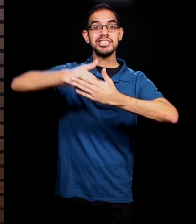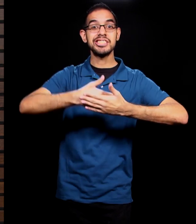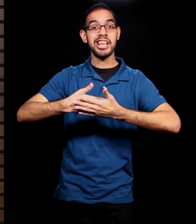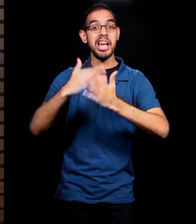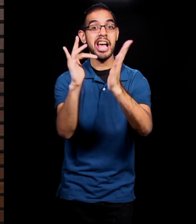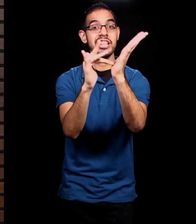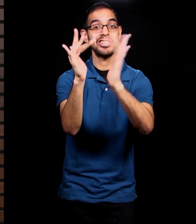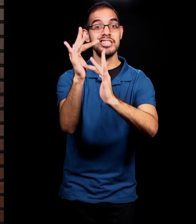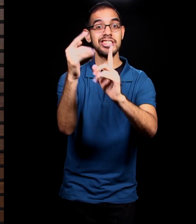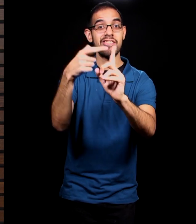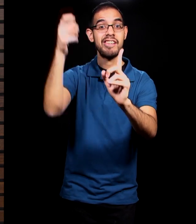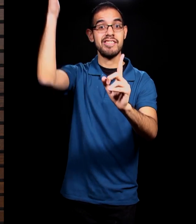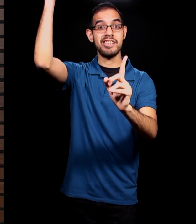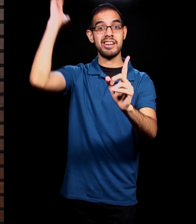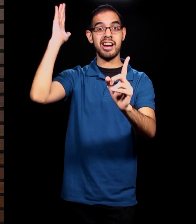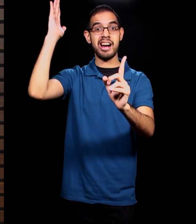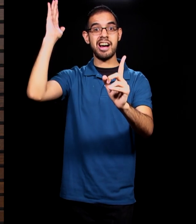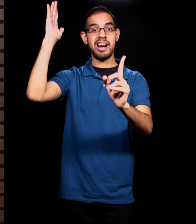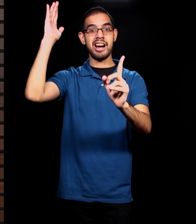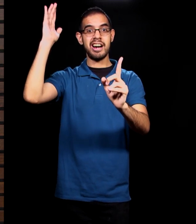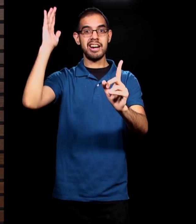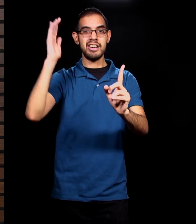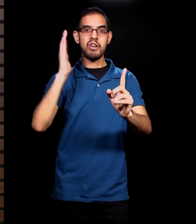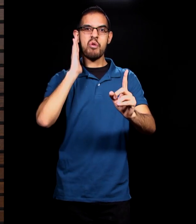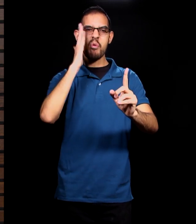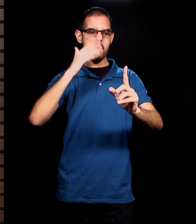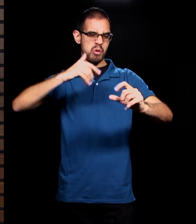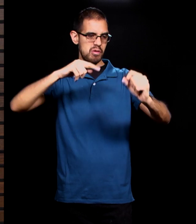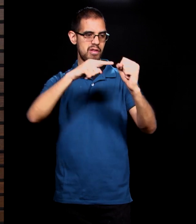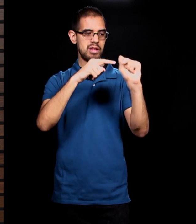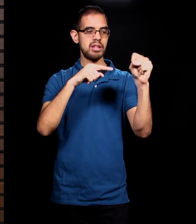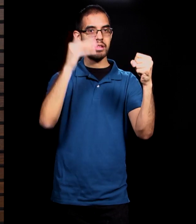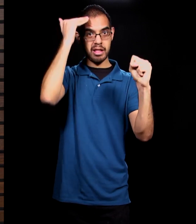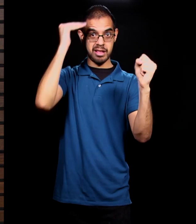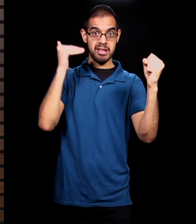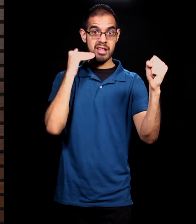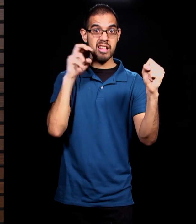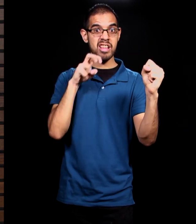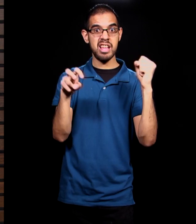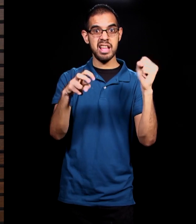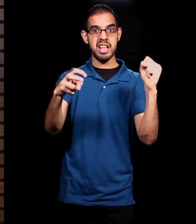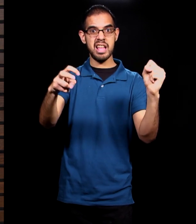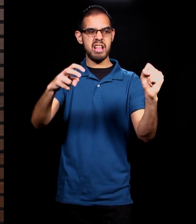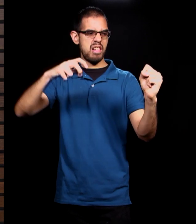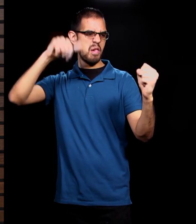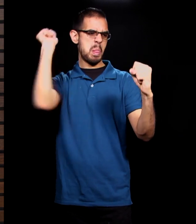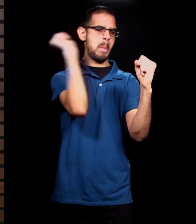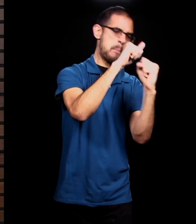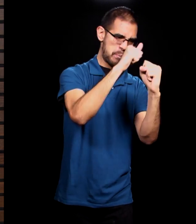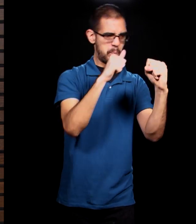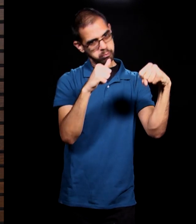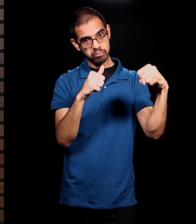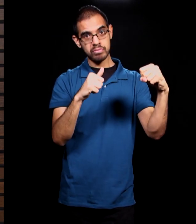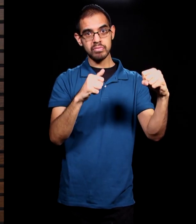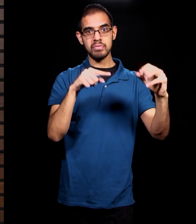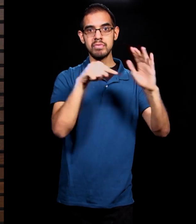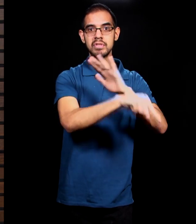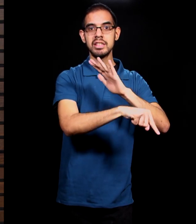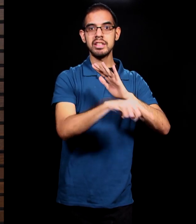the serpent would bruise his heel, Jesus would strike the head, would crush the serpents. That's what this first gospel is telling